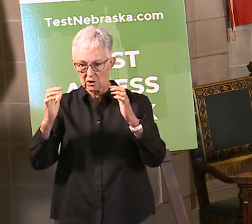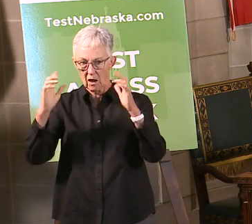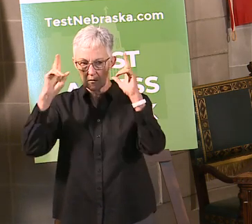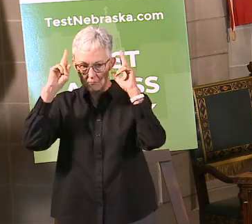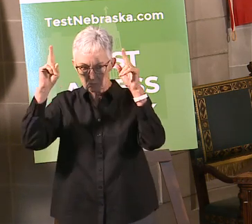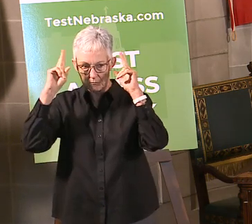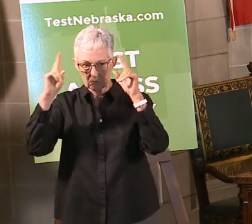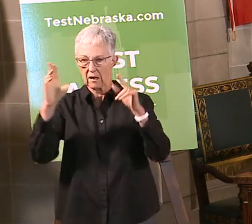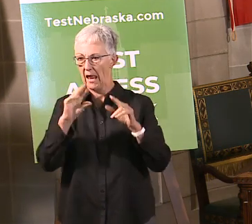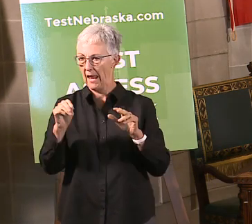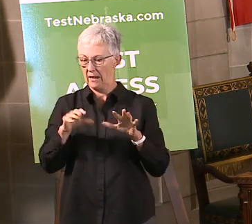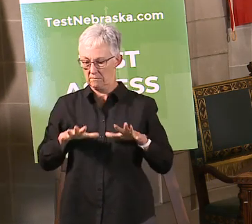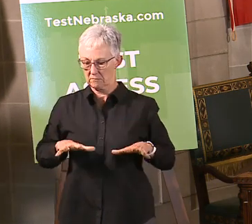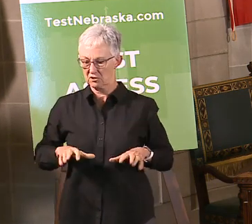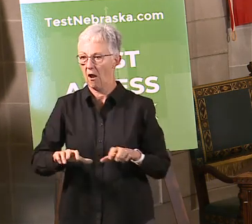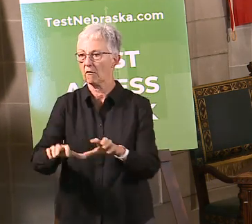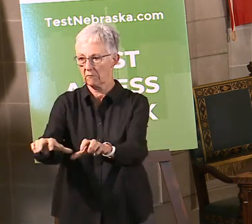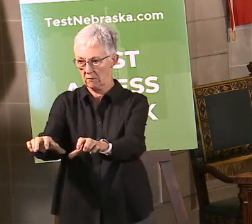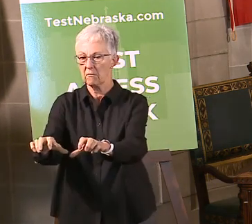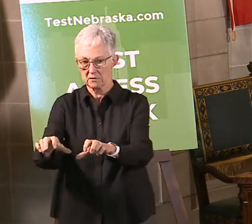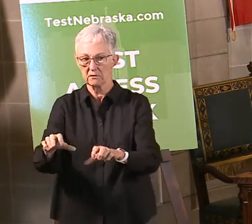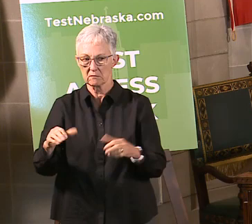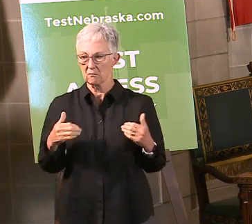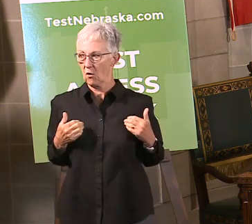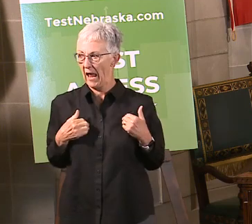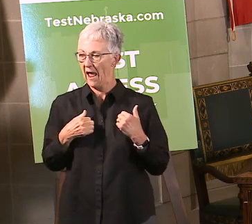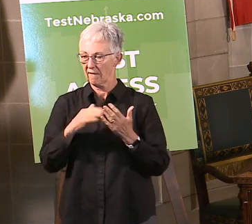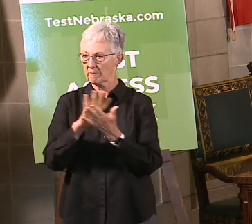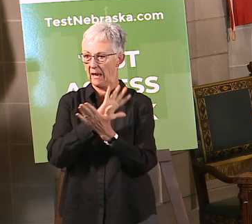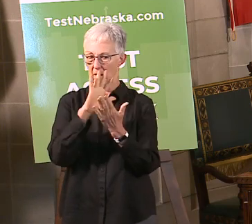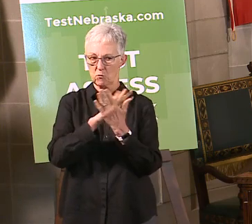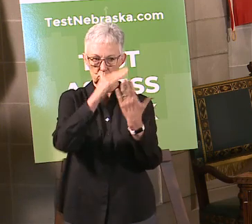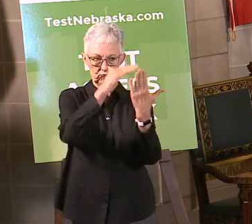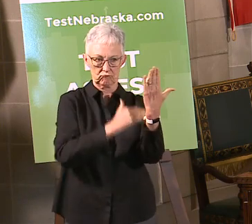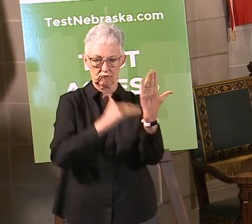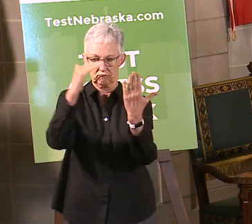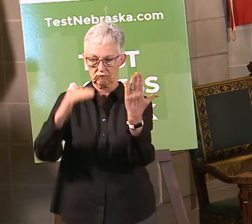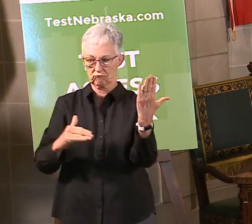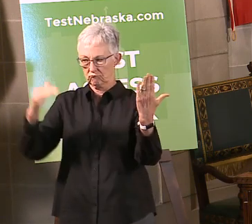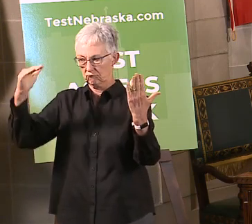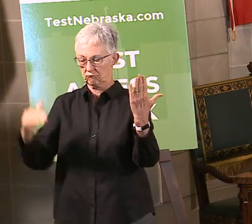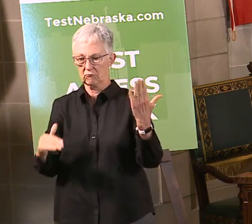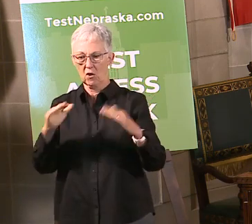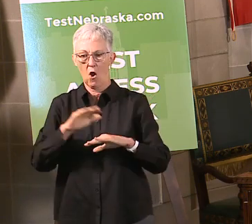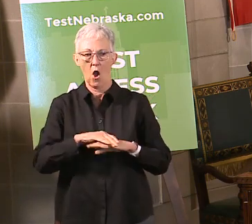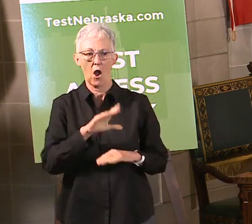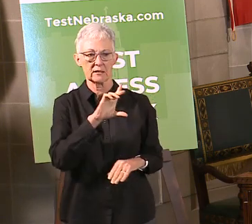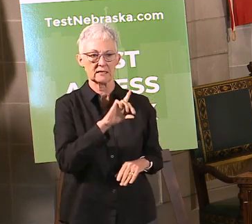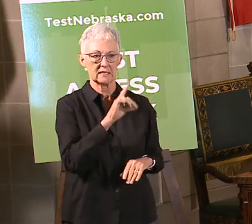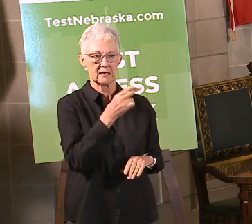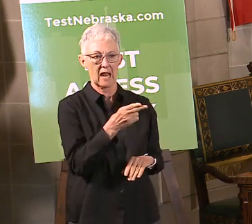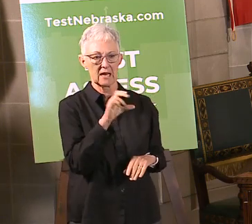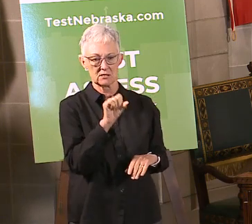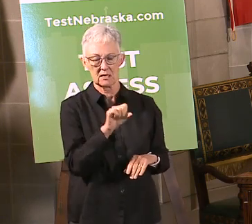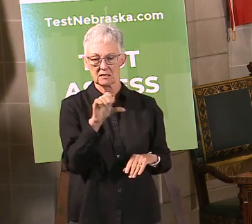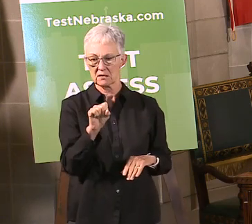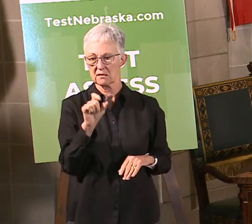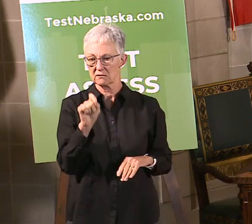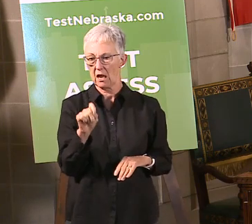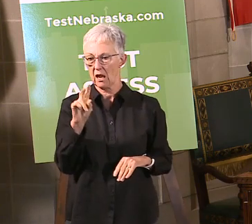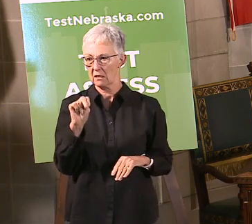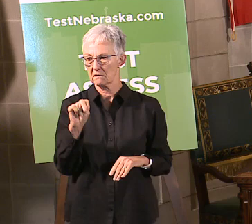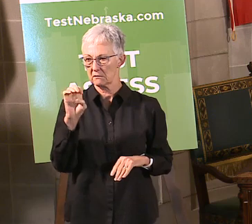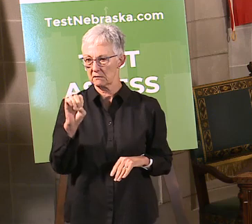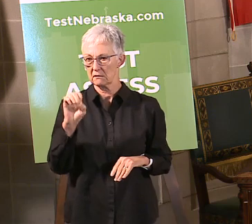therapy. So those are now also, those guidance documents are also out there on the DHHS website, dhhs.ne.gov slash